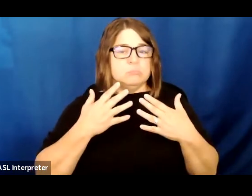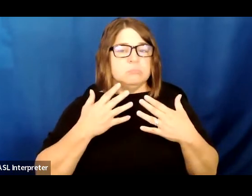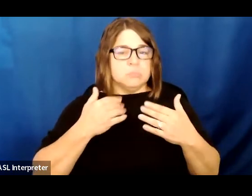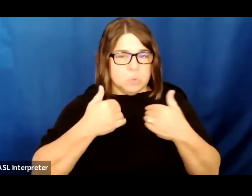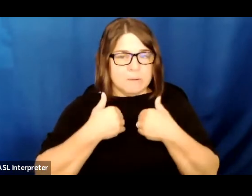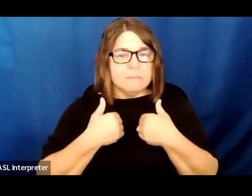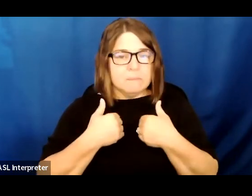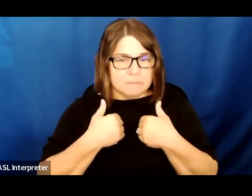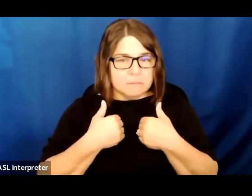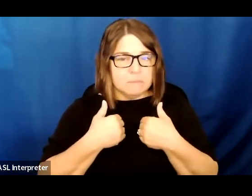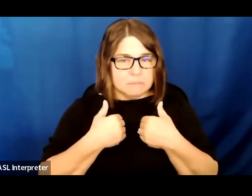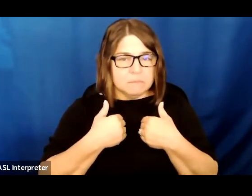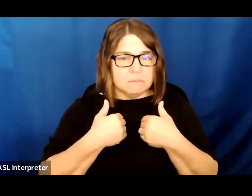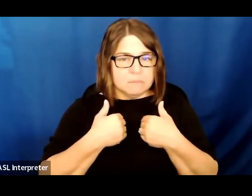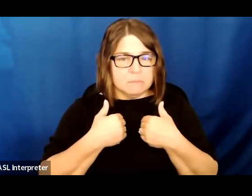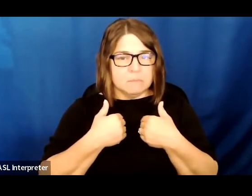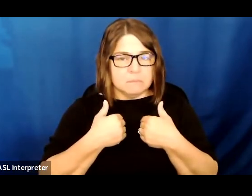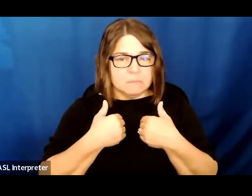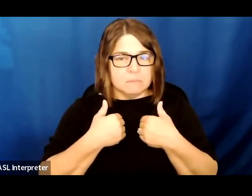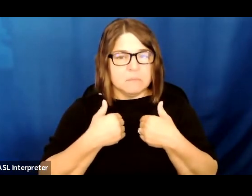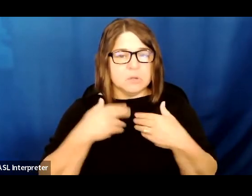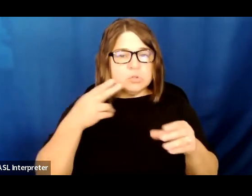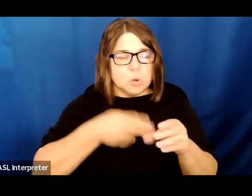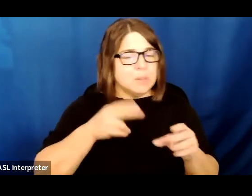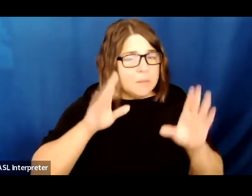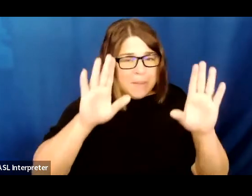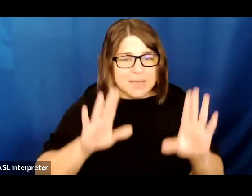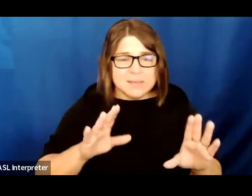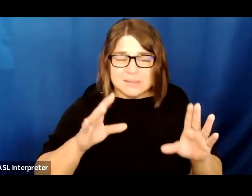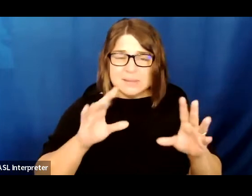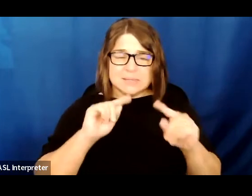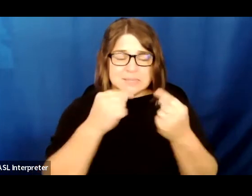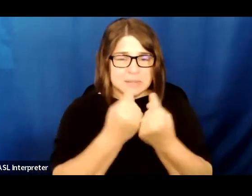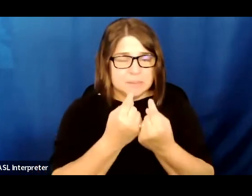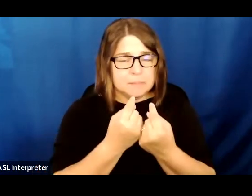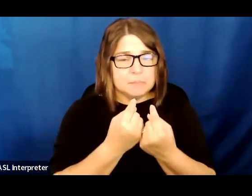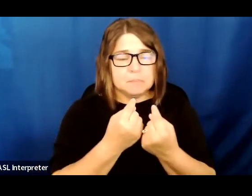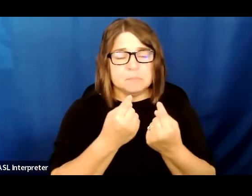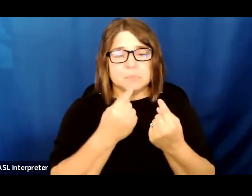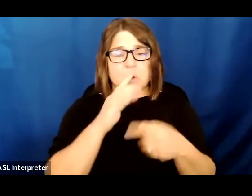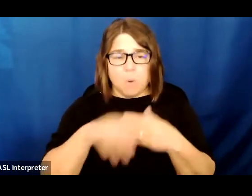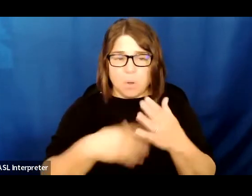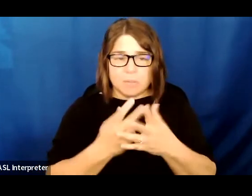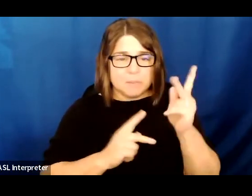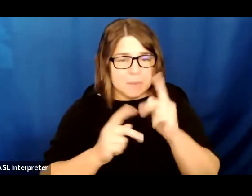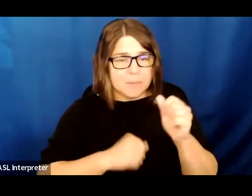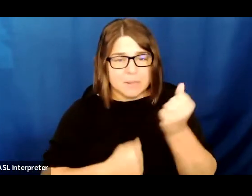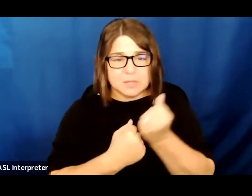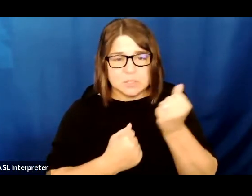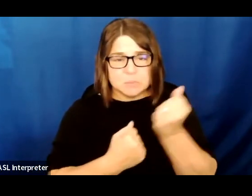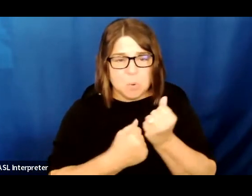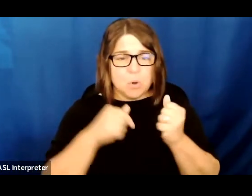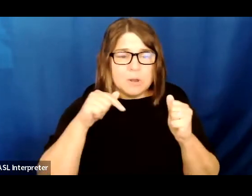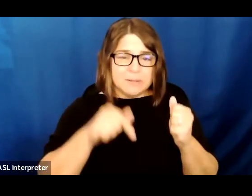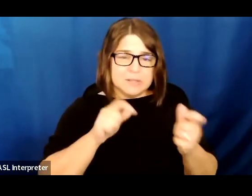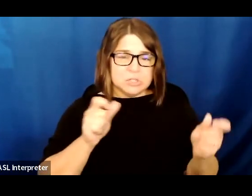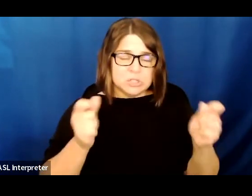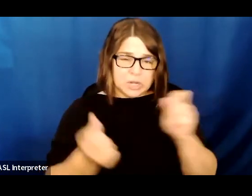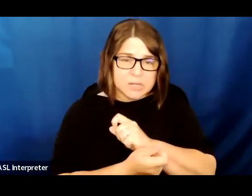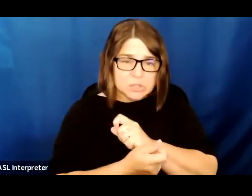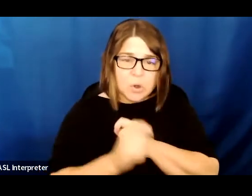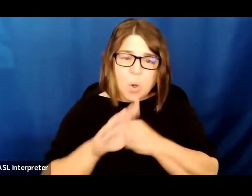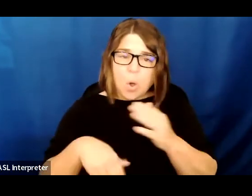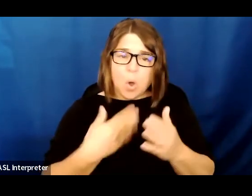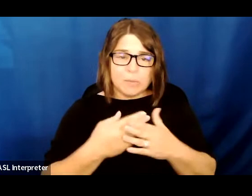I would like to thank all those who support this campaign. All the human rights organizations,